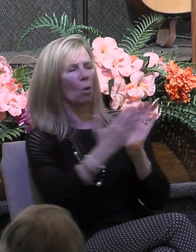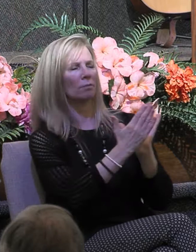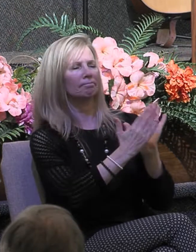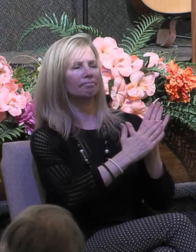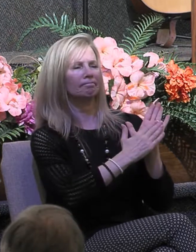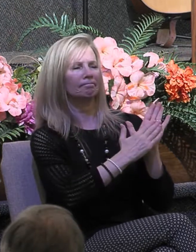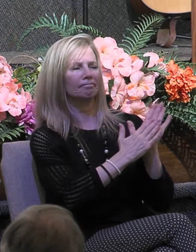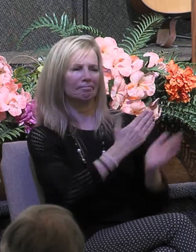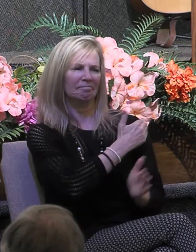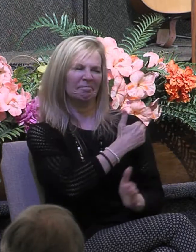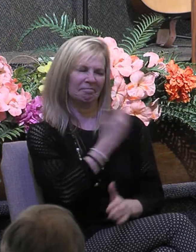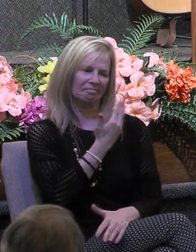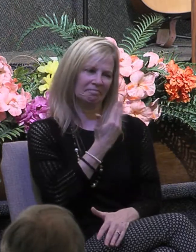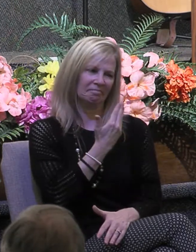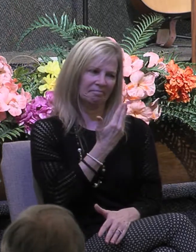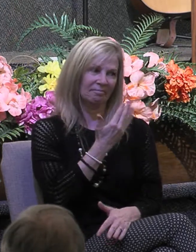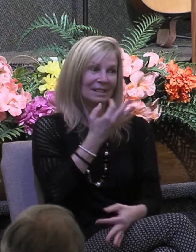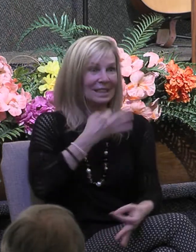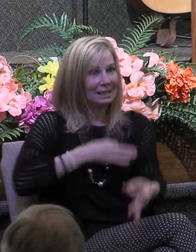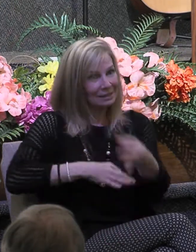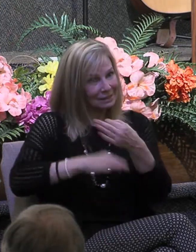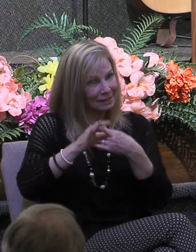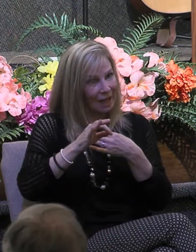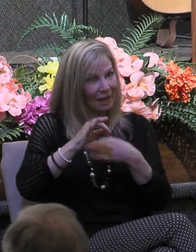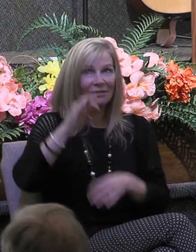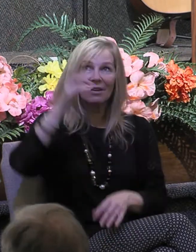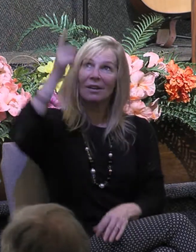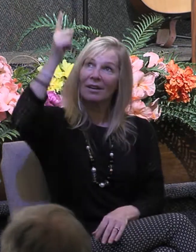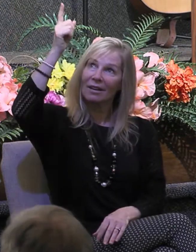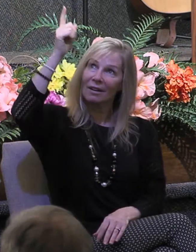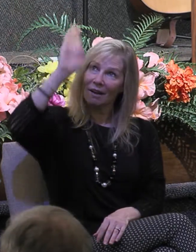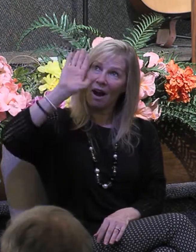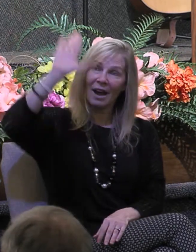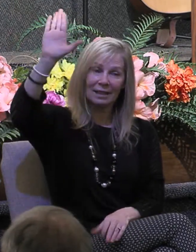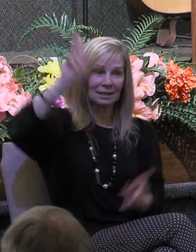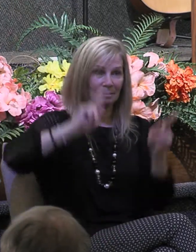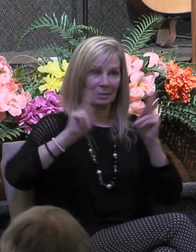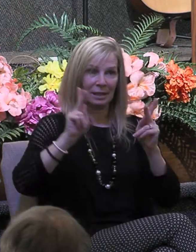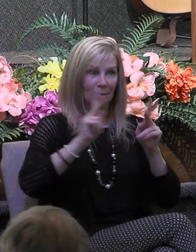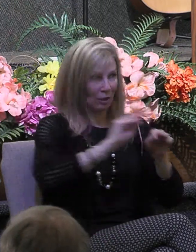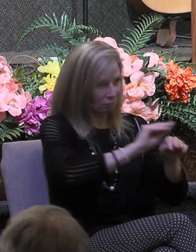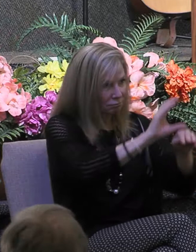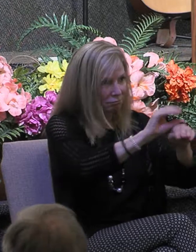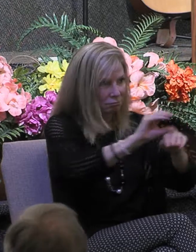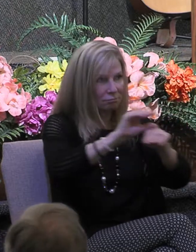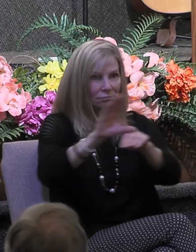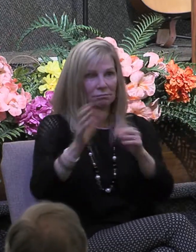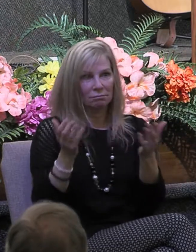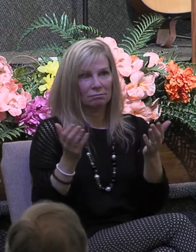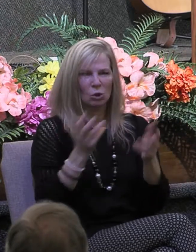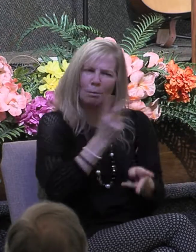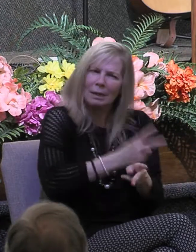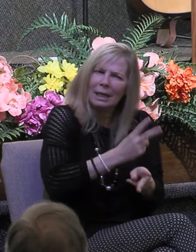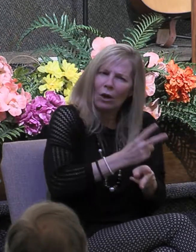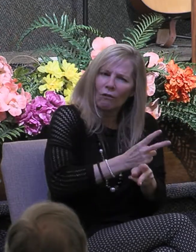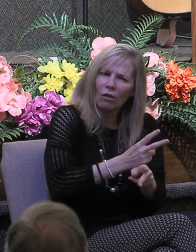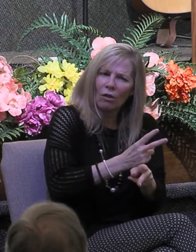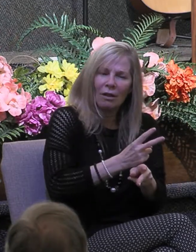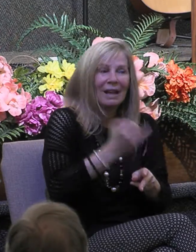comes from God and the edification of his people listen be very careful about those who claim to do great things for God people